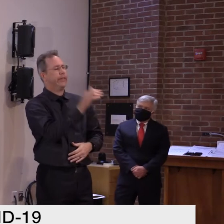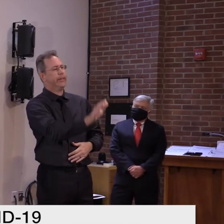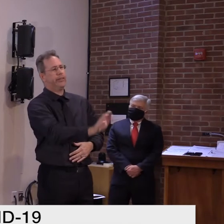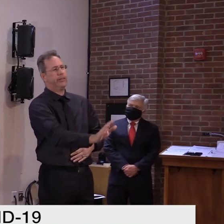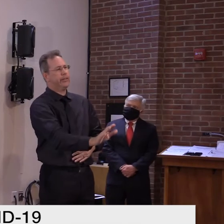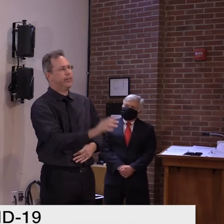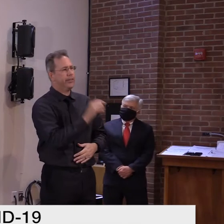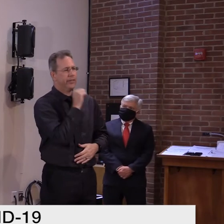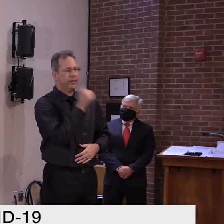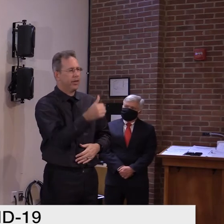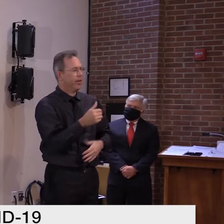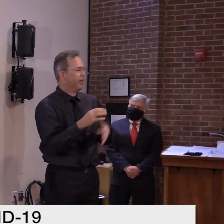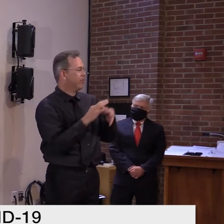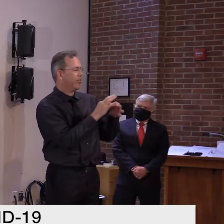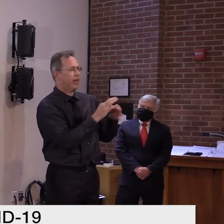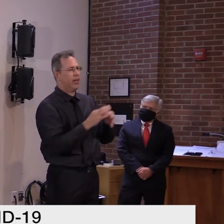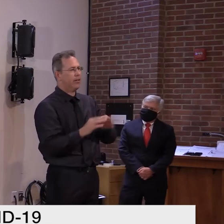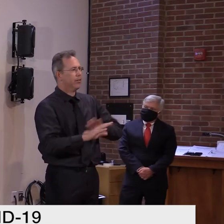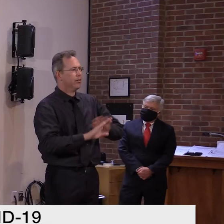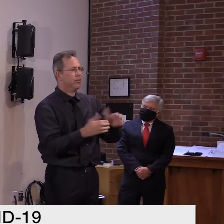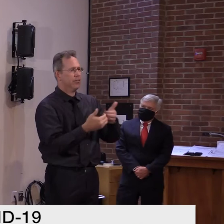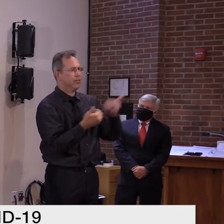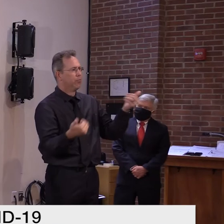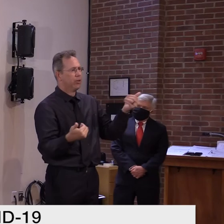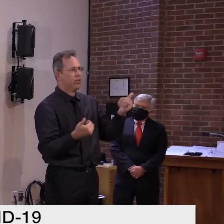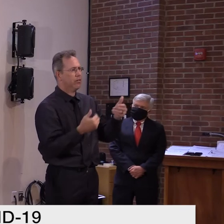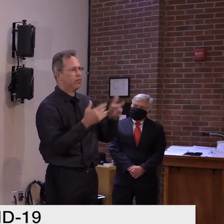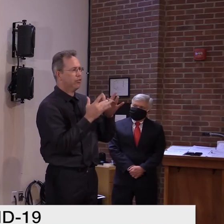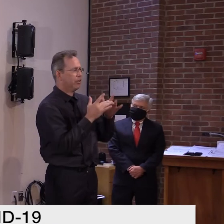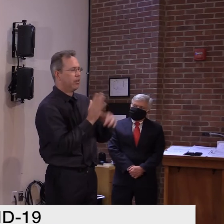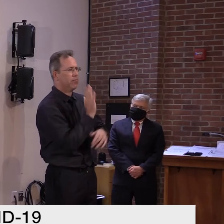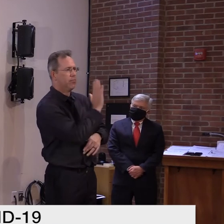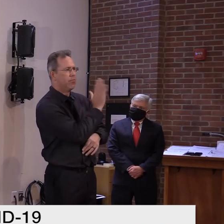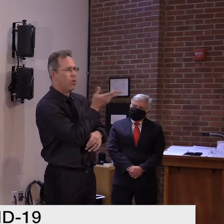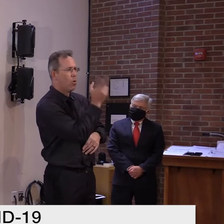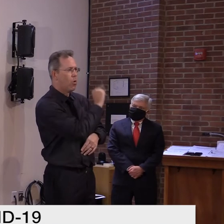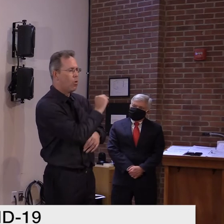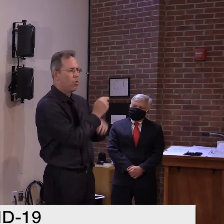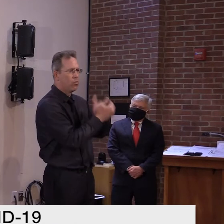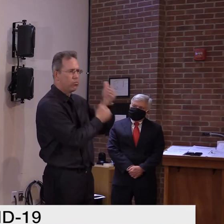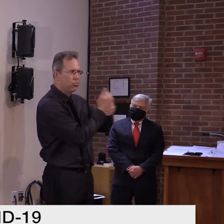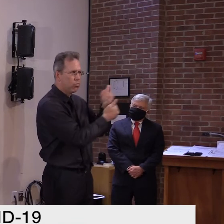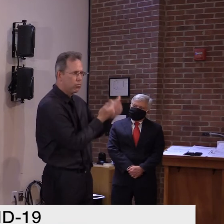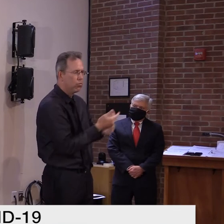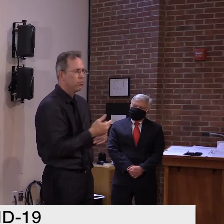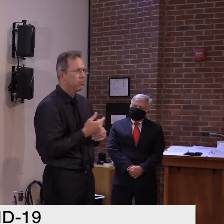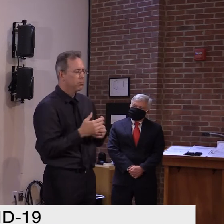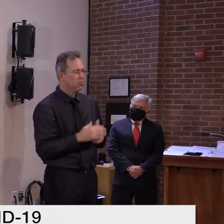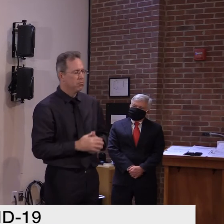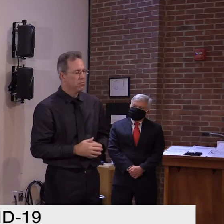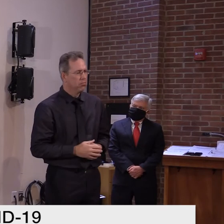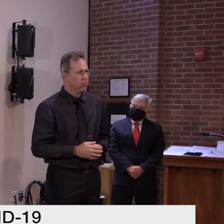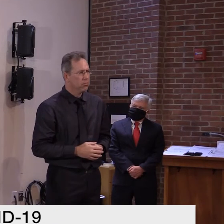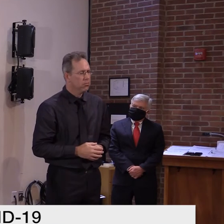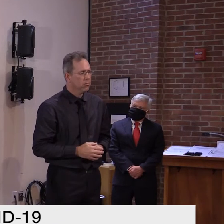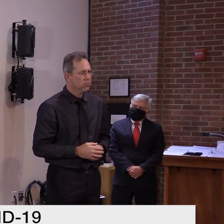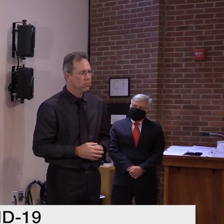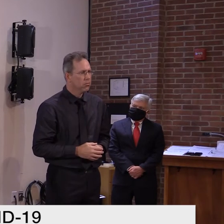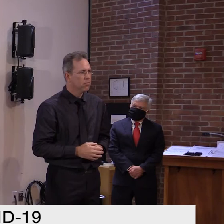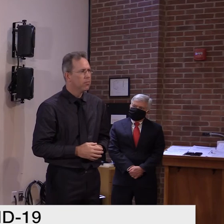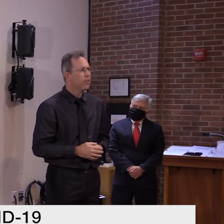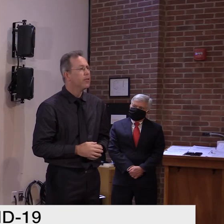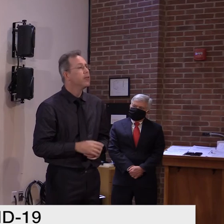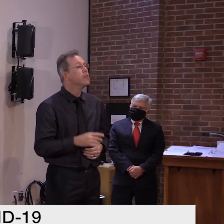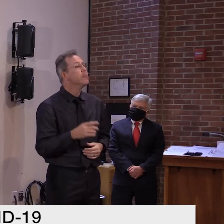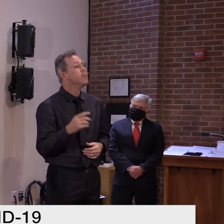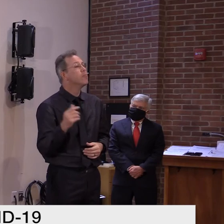functioning, uh, very efficiently as much as they can. Um, all the hospitals